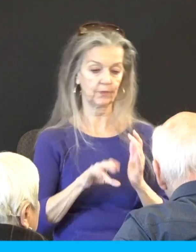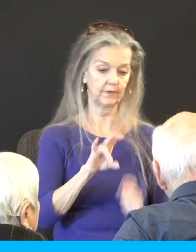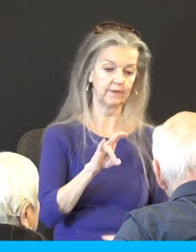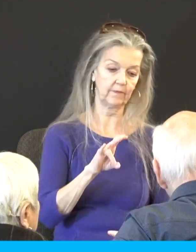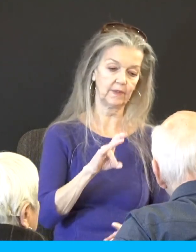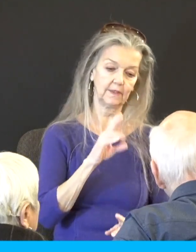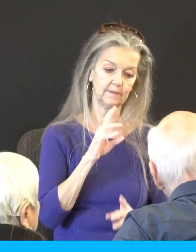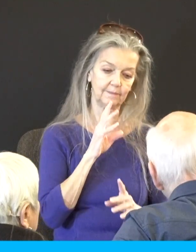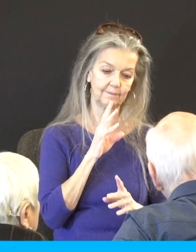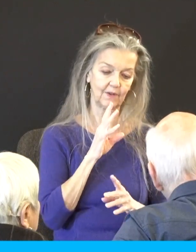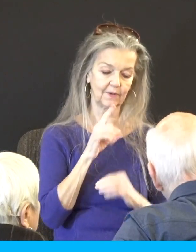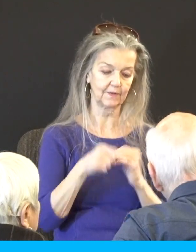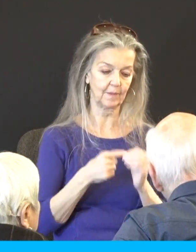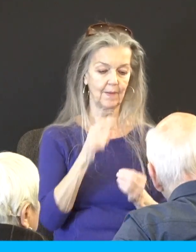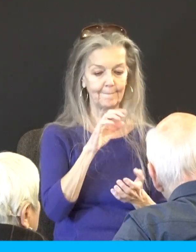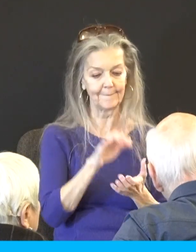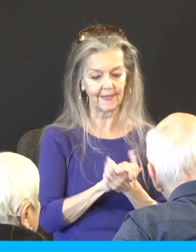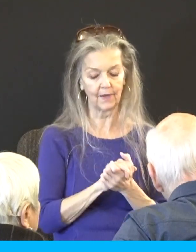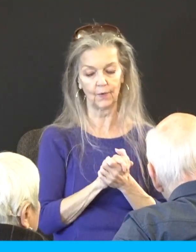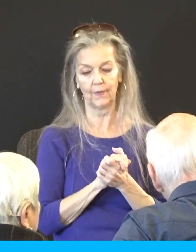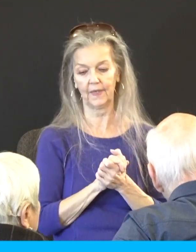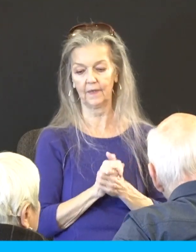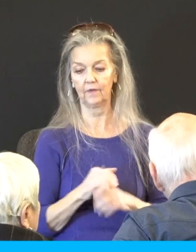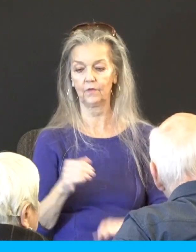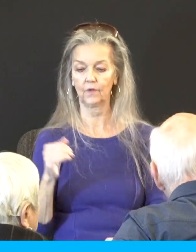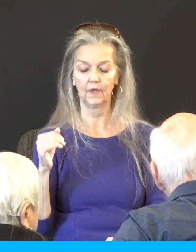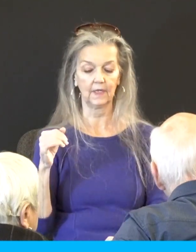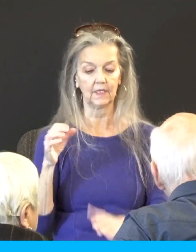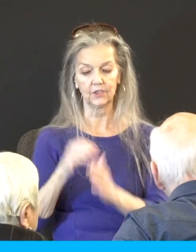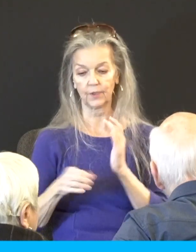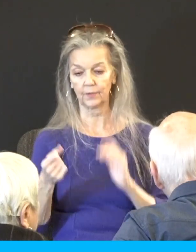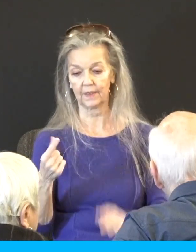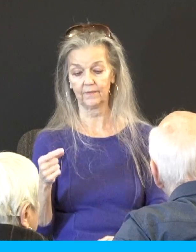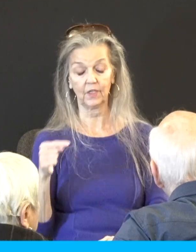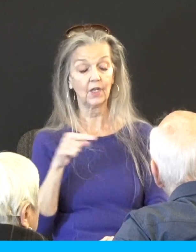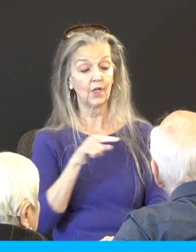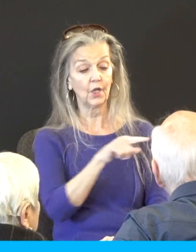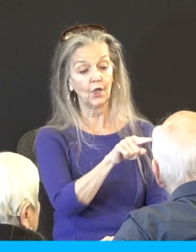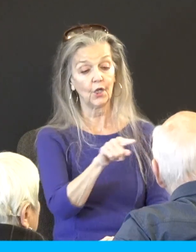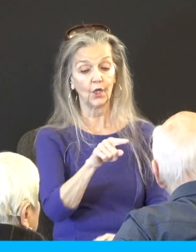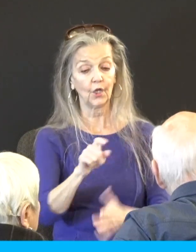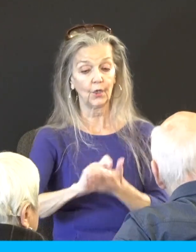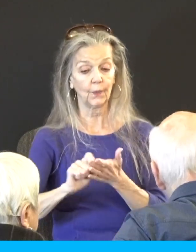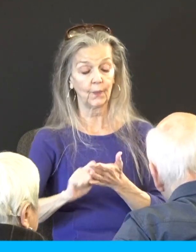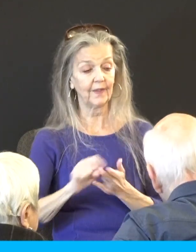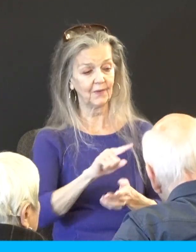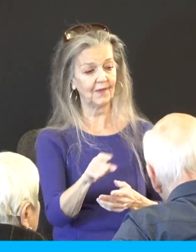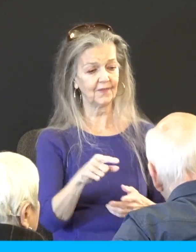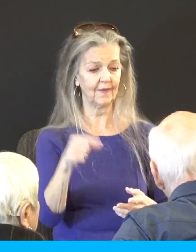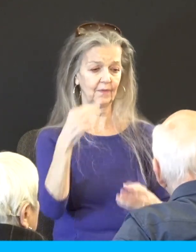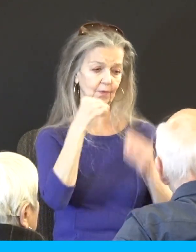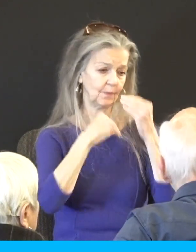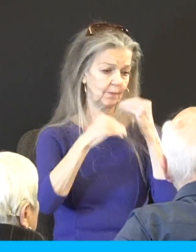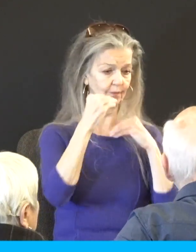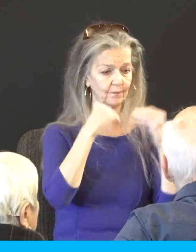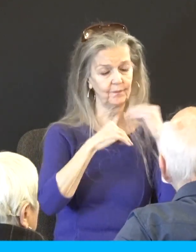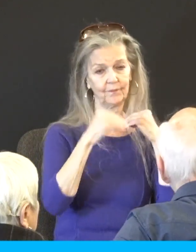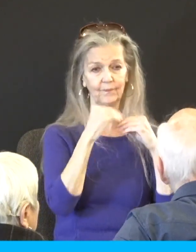What if I'm saved and they're not? Chapter 11 gets there and he says, you guys are having your agape feasts, your potluck, basically. And some